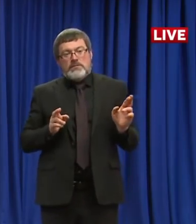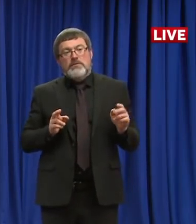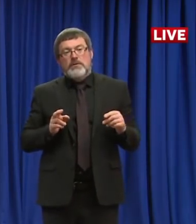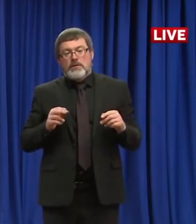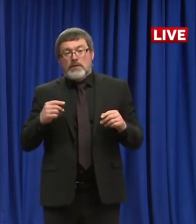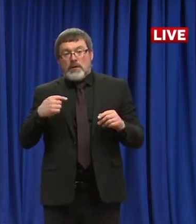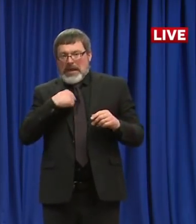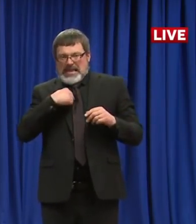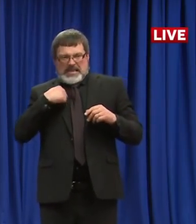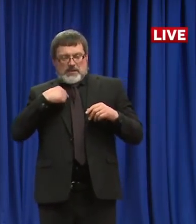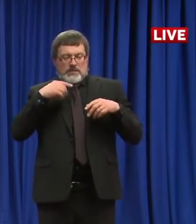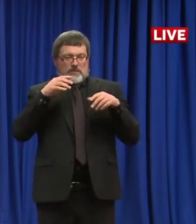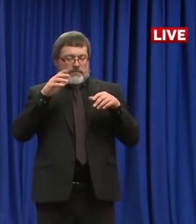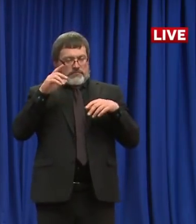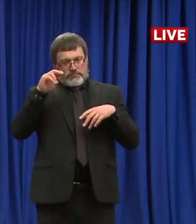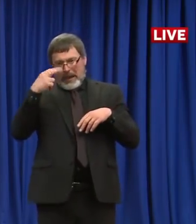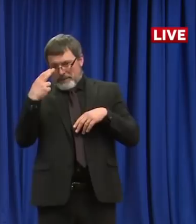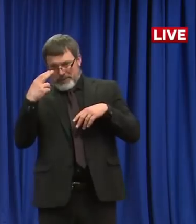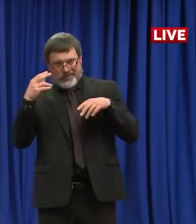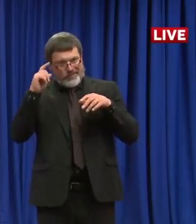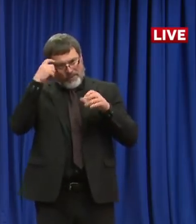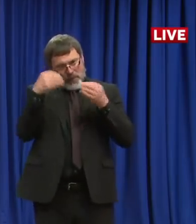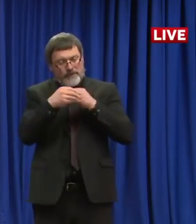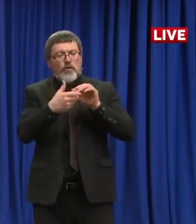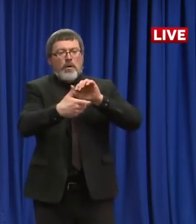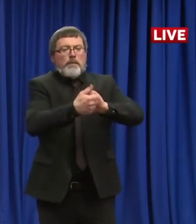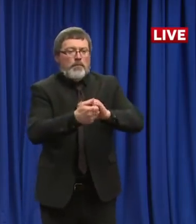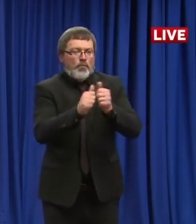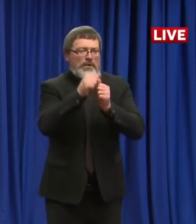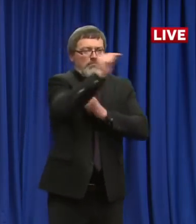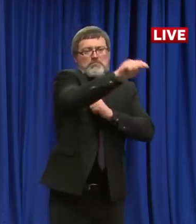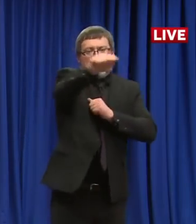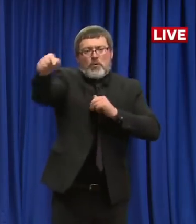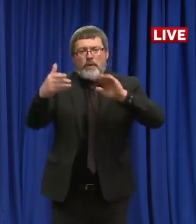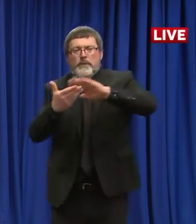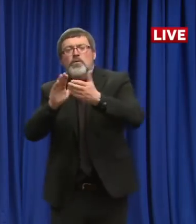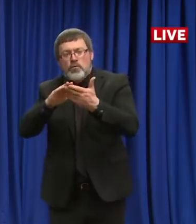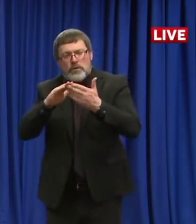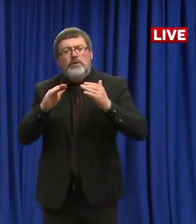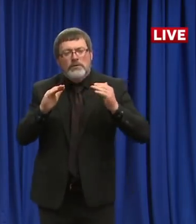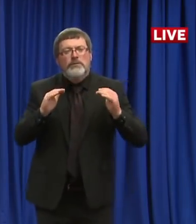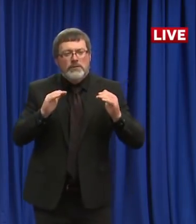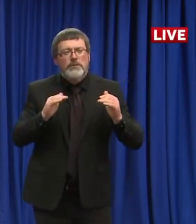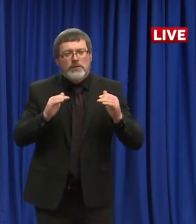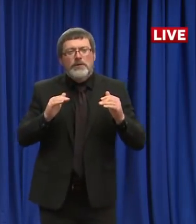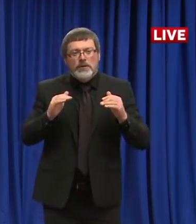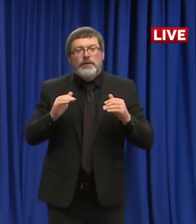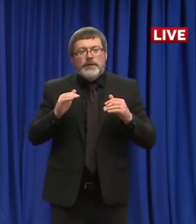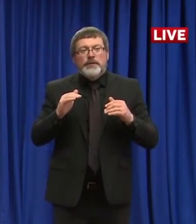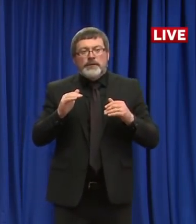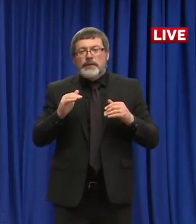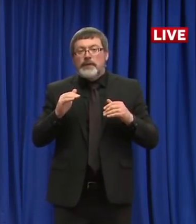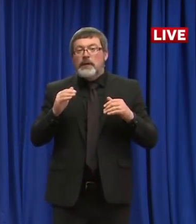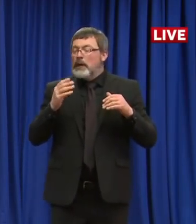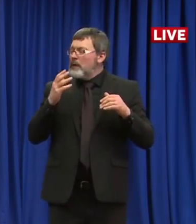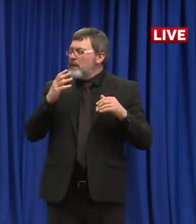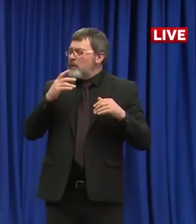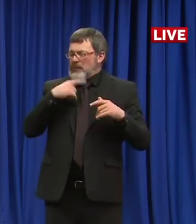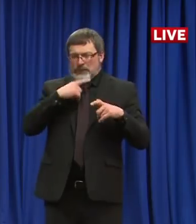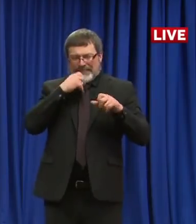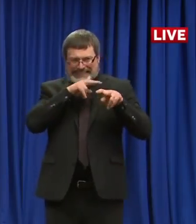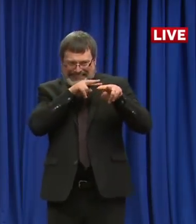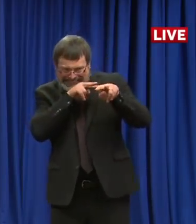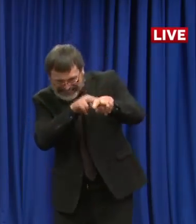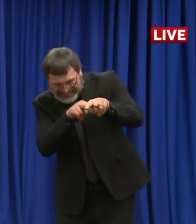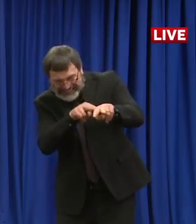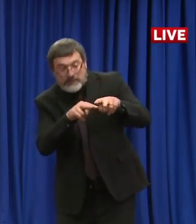important for if and when we start to see a decrease in the number of cases in New Hampshire once we're on the backside of that curve, is that we need to be